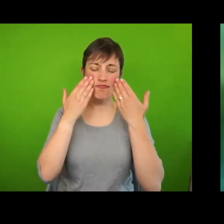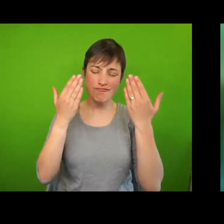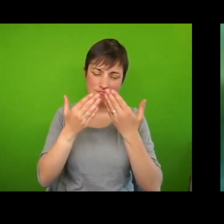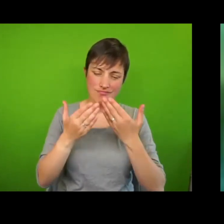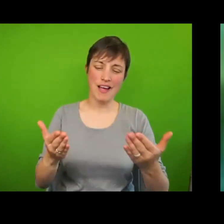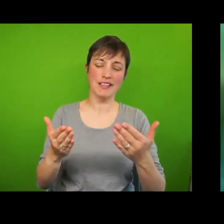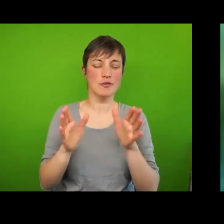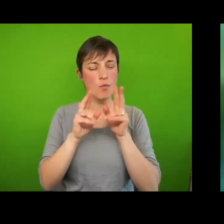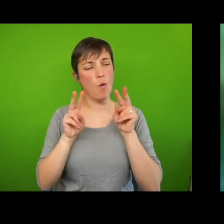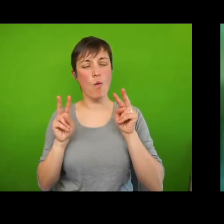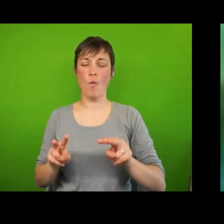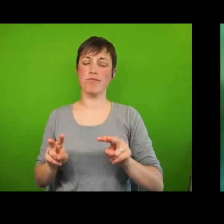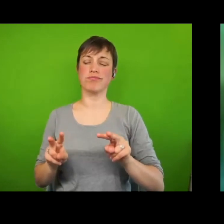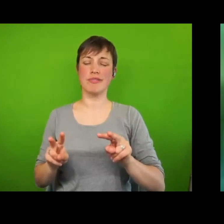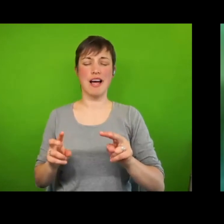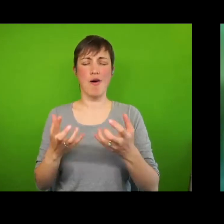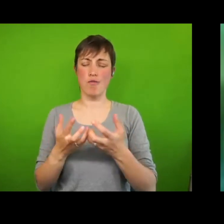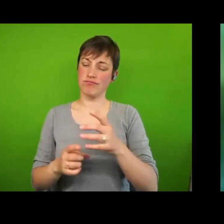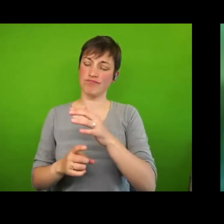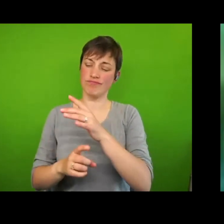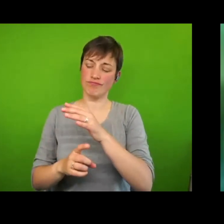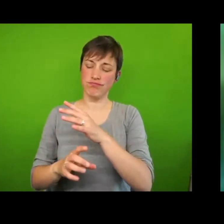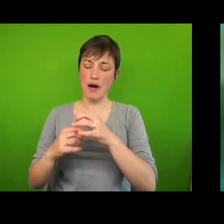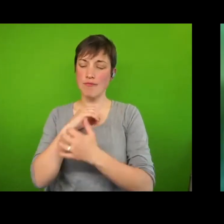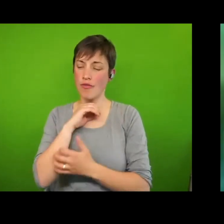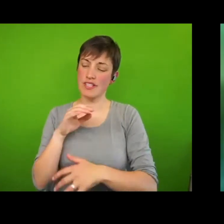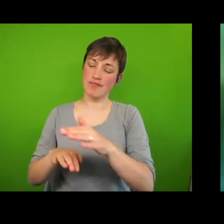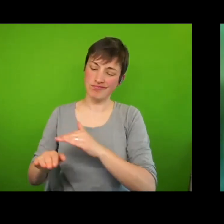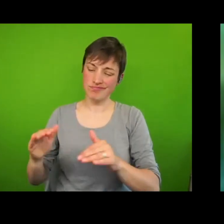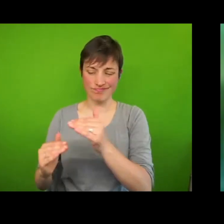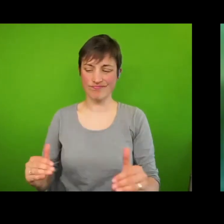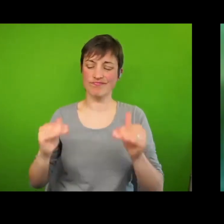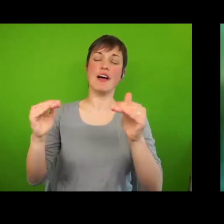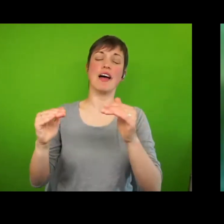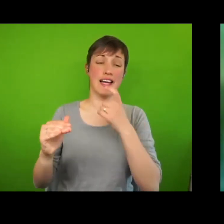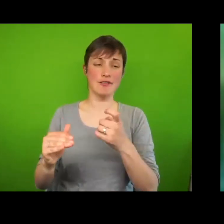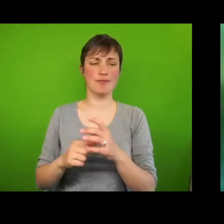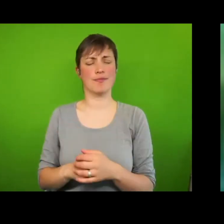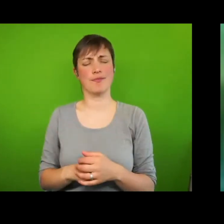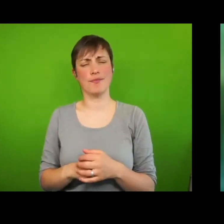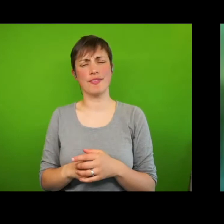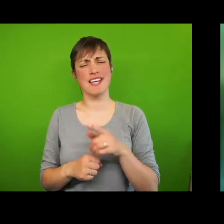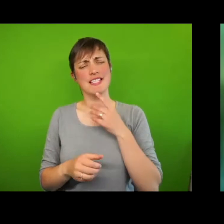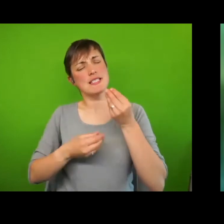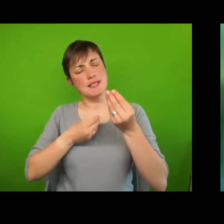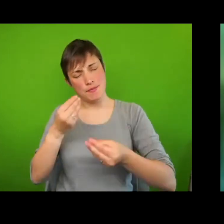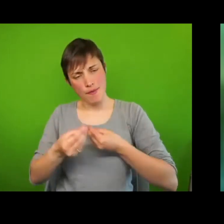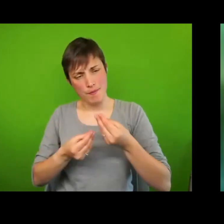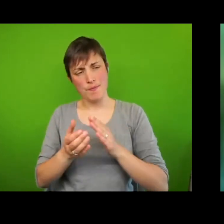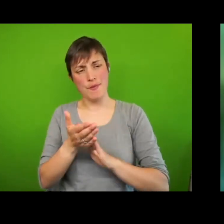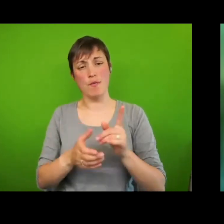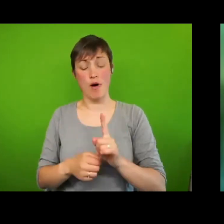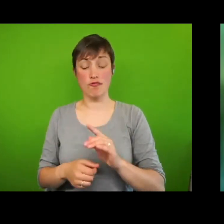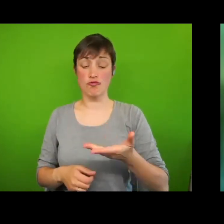year's UN Commission on Social Development. At explained, means rights for all, together with, among